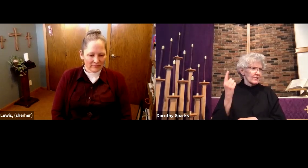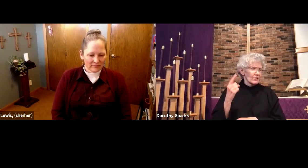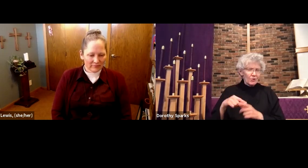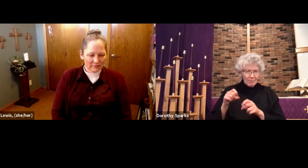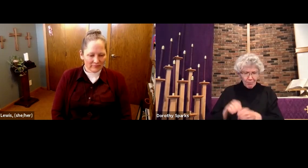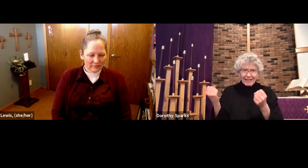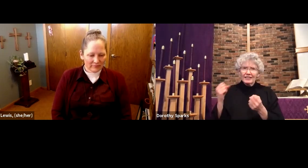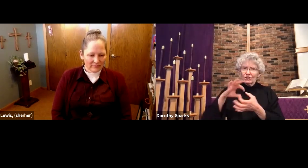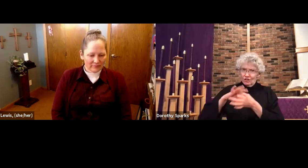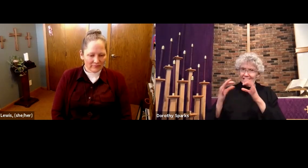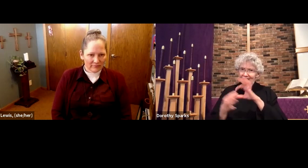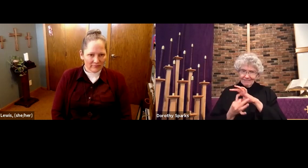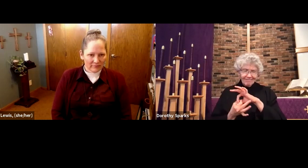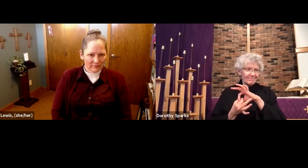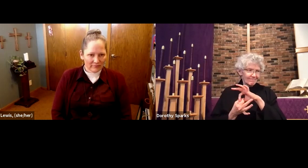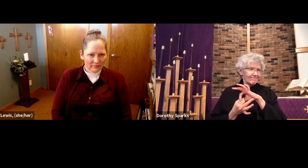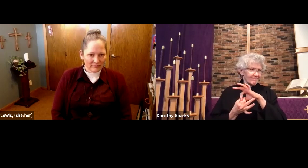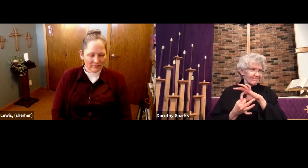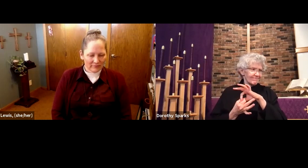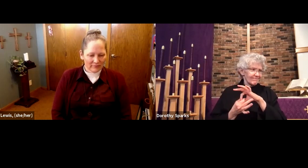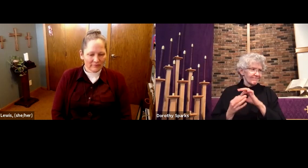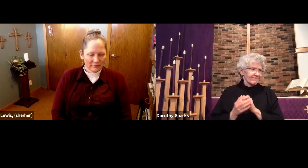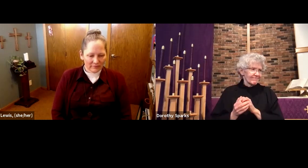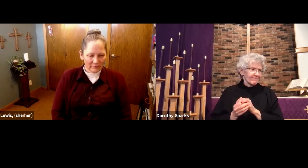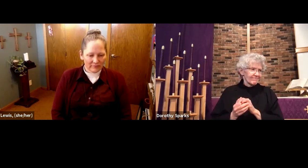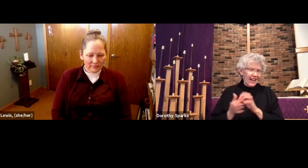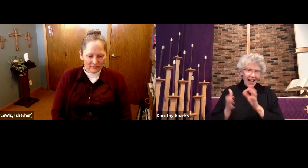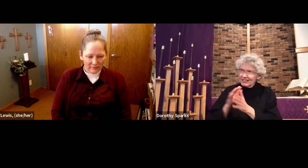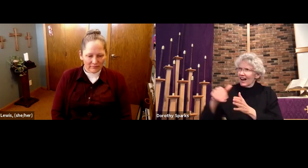And then we actively work to break the chains.